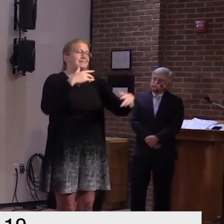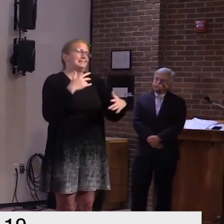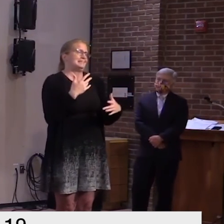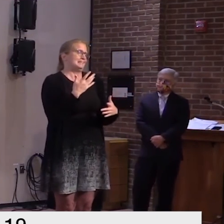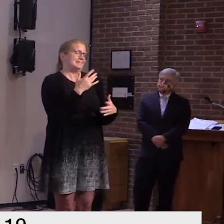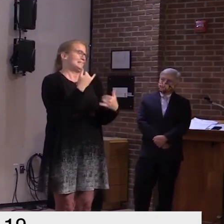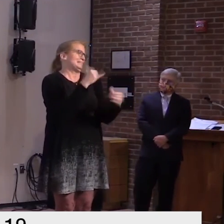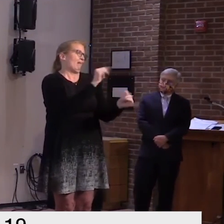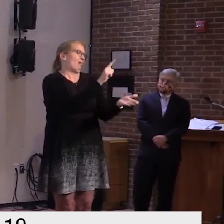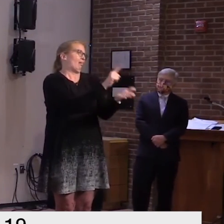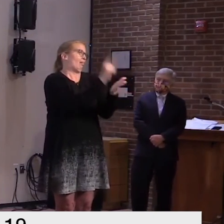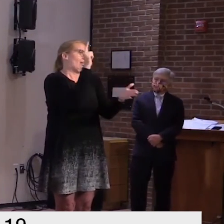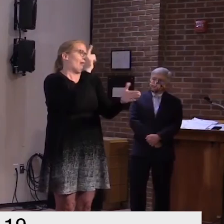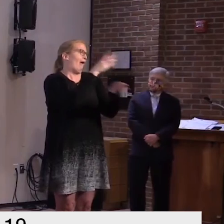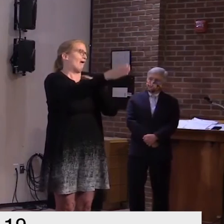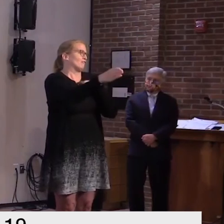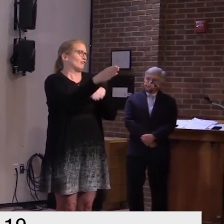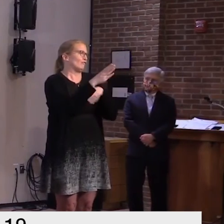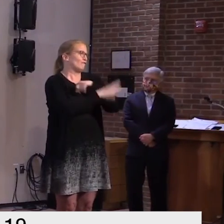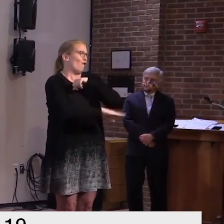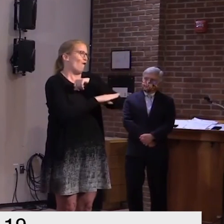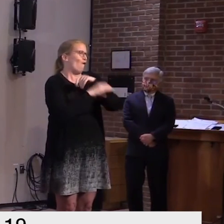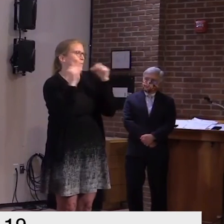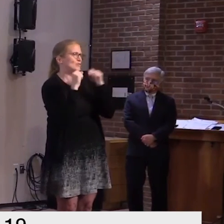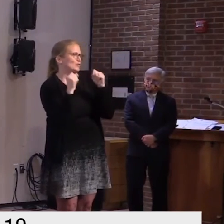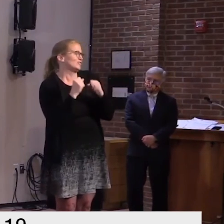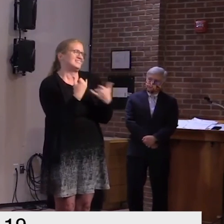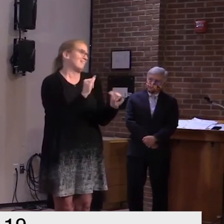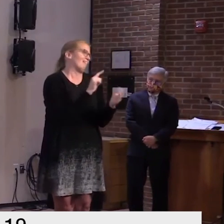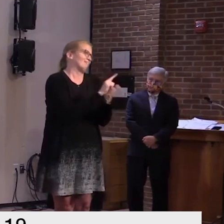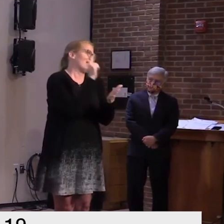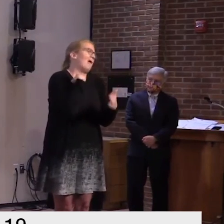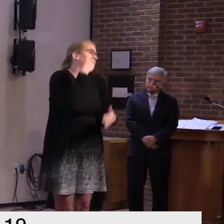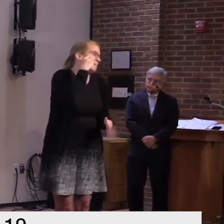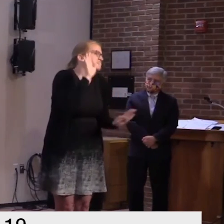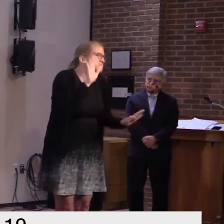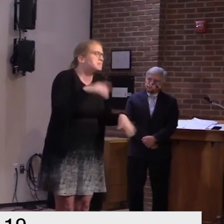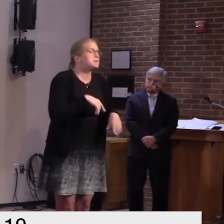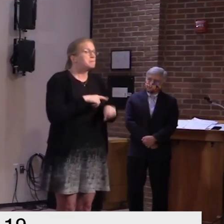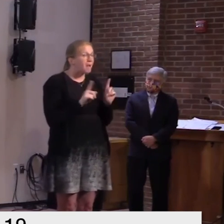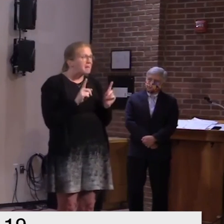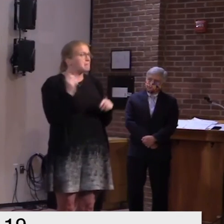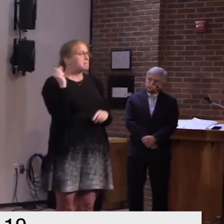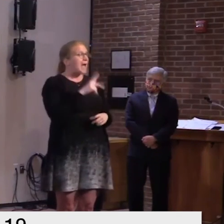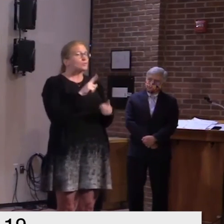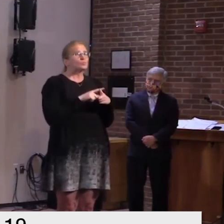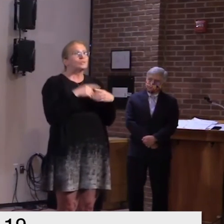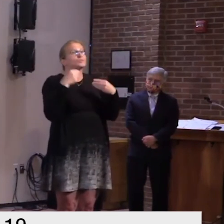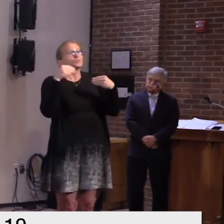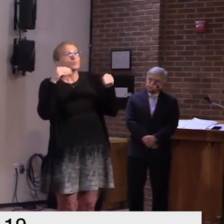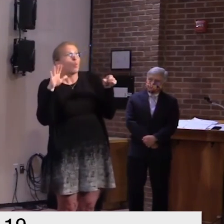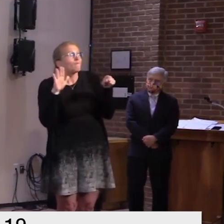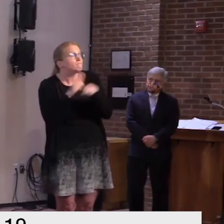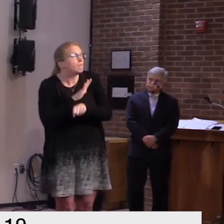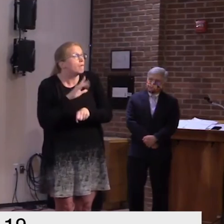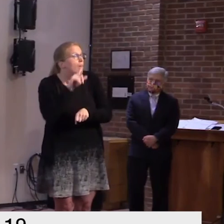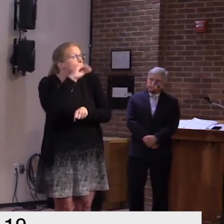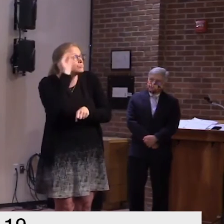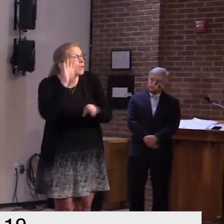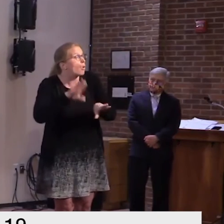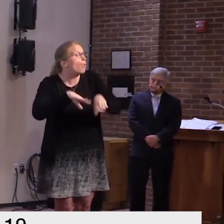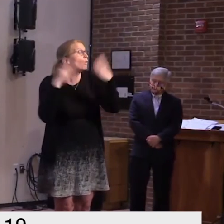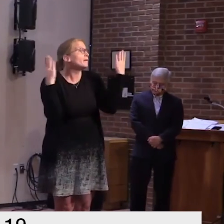but will we get back to 100 retail will we get back to some something close to 100 percent and